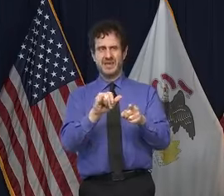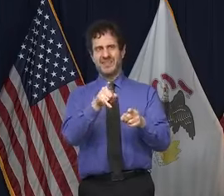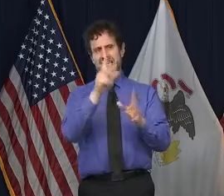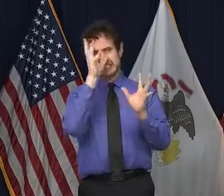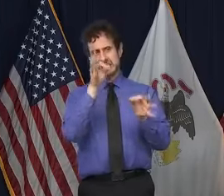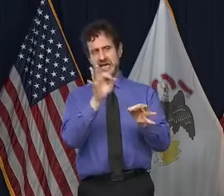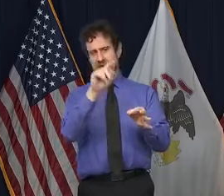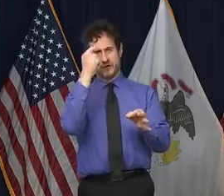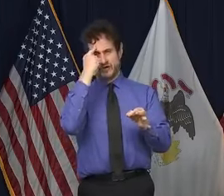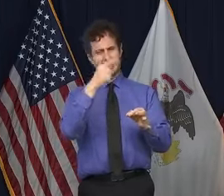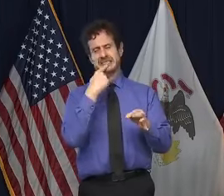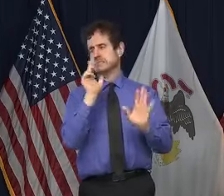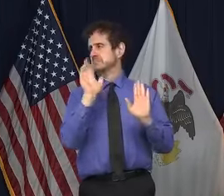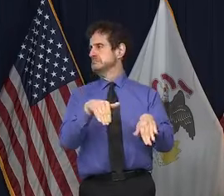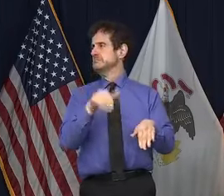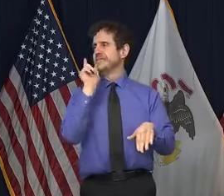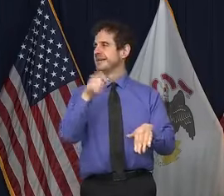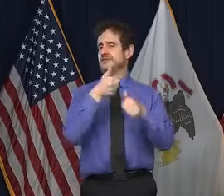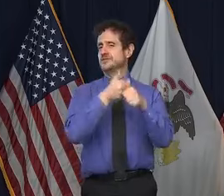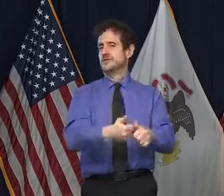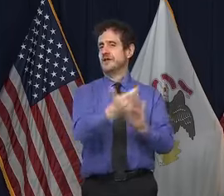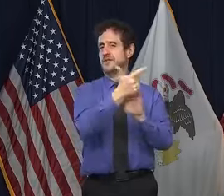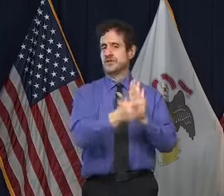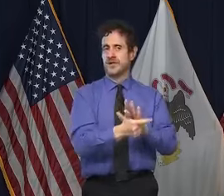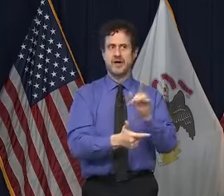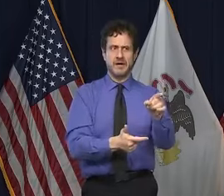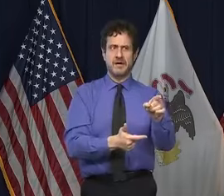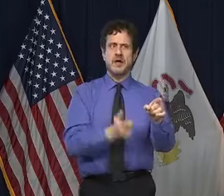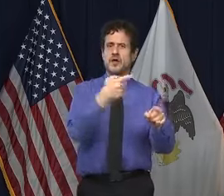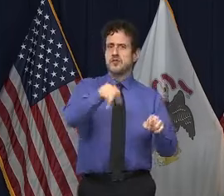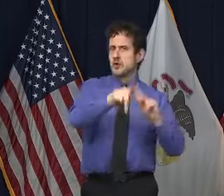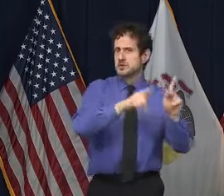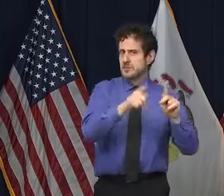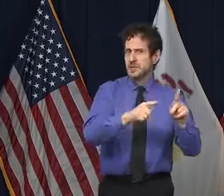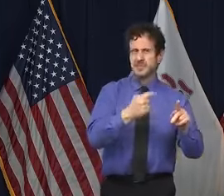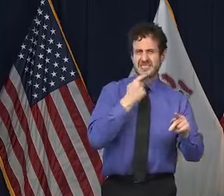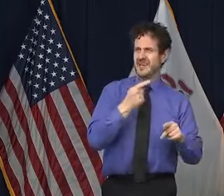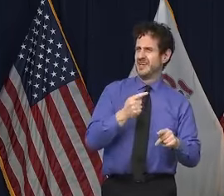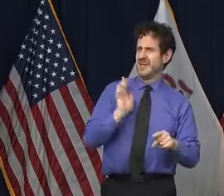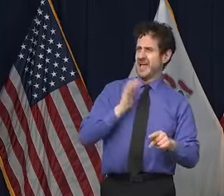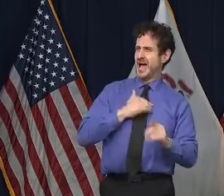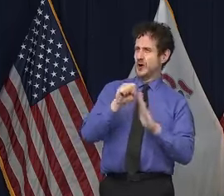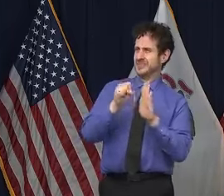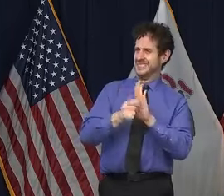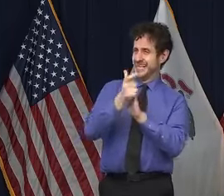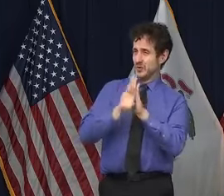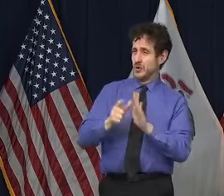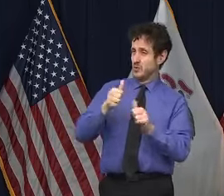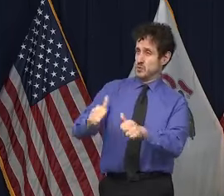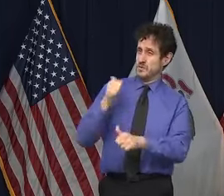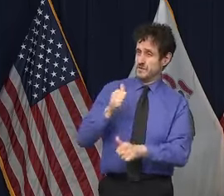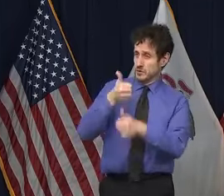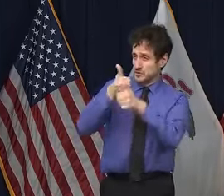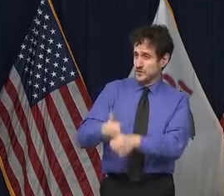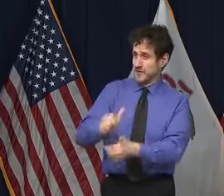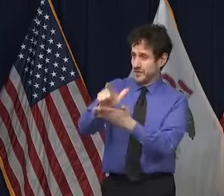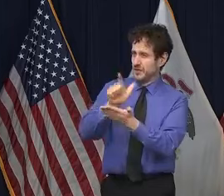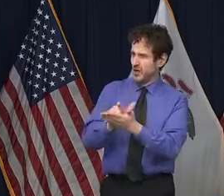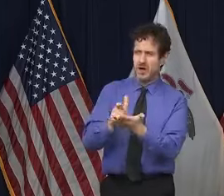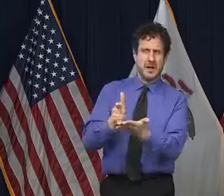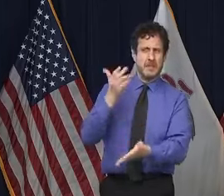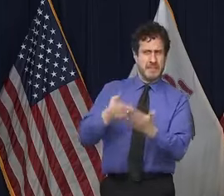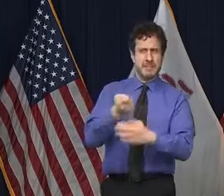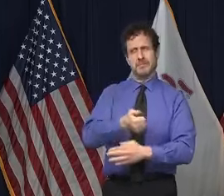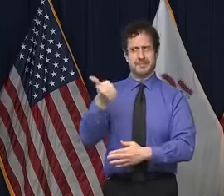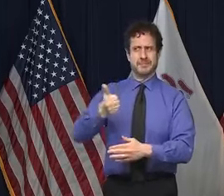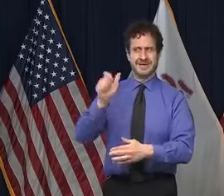whether they want a state's attorney there or they think the state's attorney is really doing his job if he's just not going to follow the law and ignore it. I'm